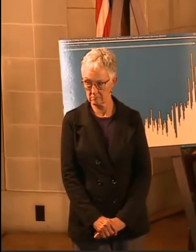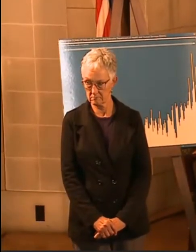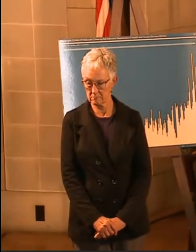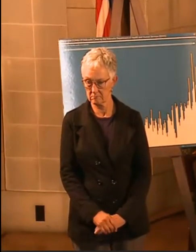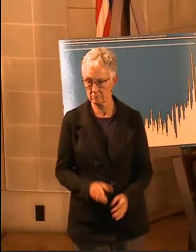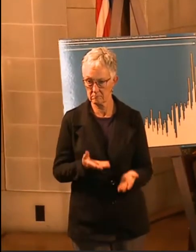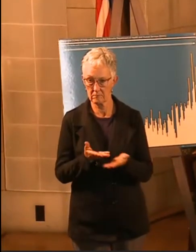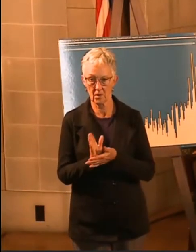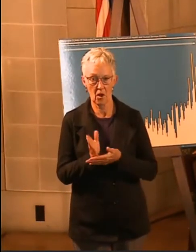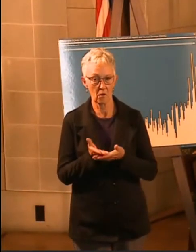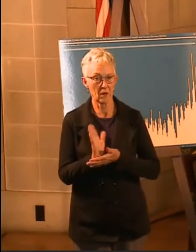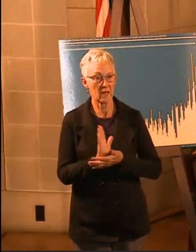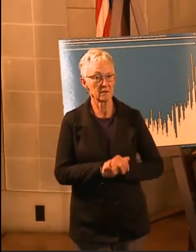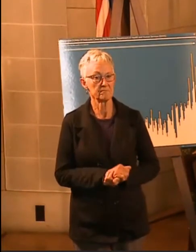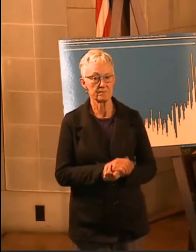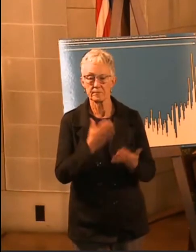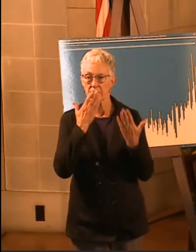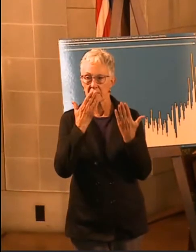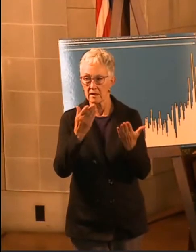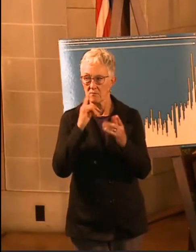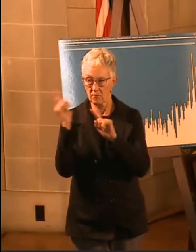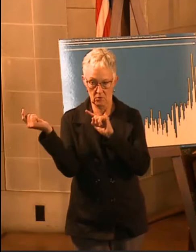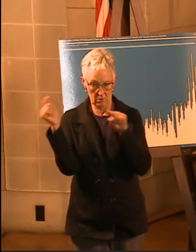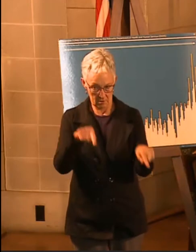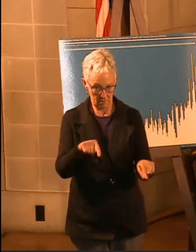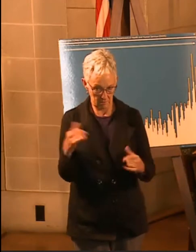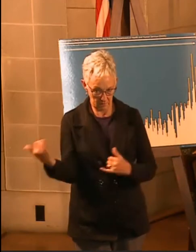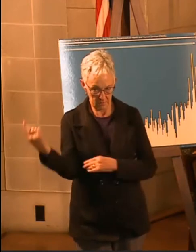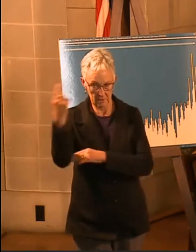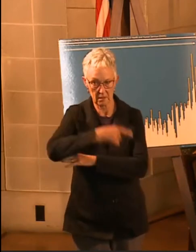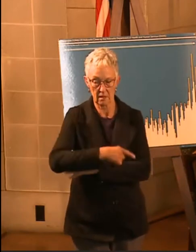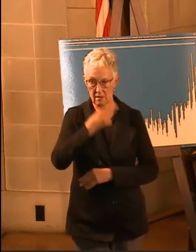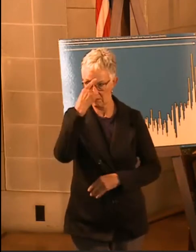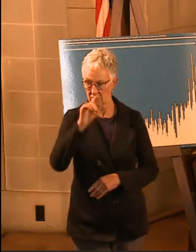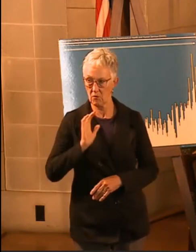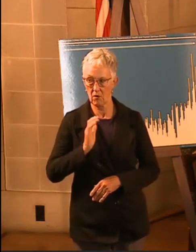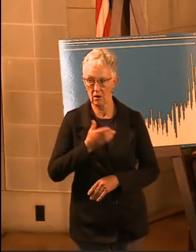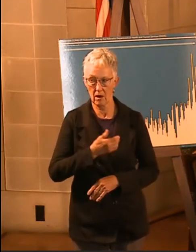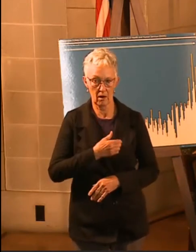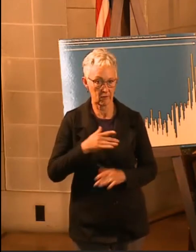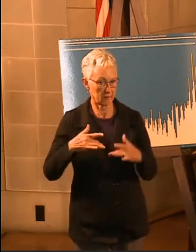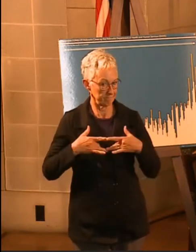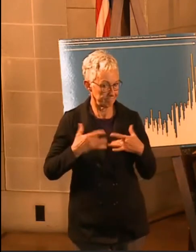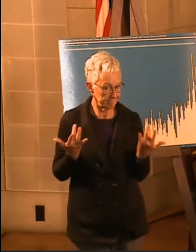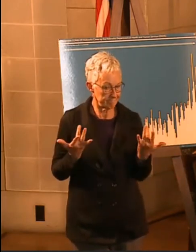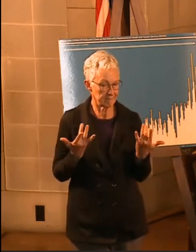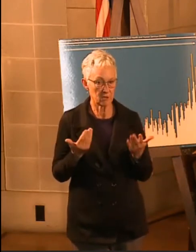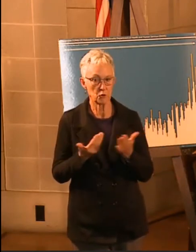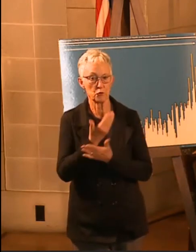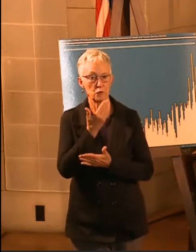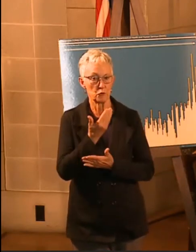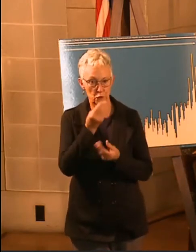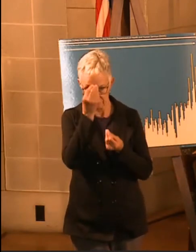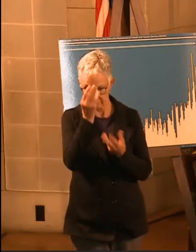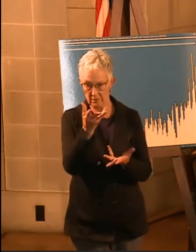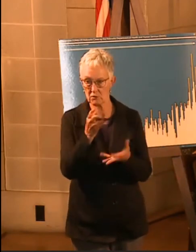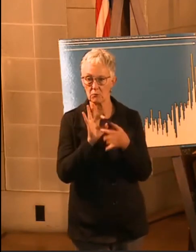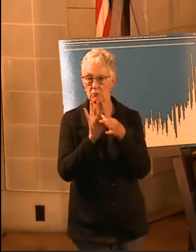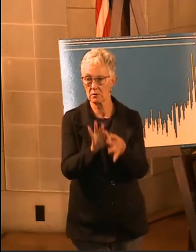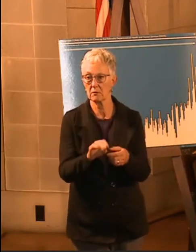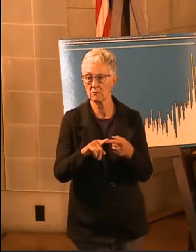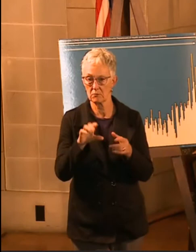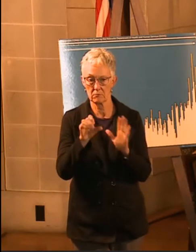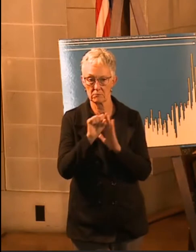All right. Well, thank you very much for joining us for this update with regard to the state's response